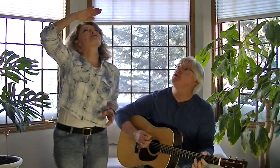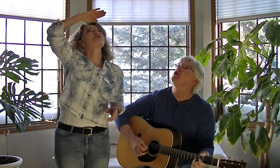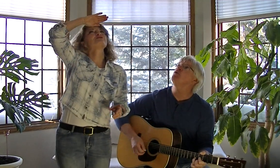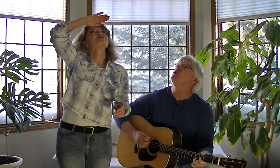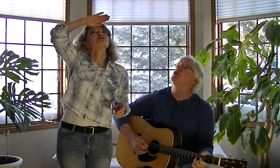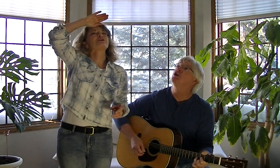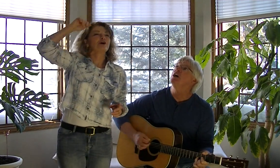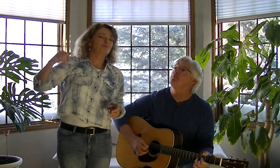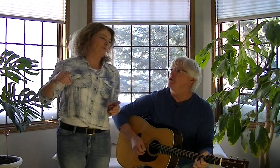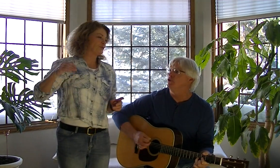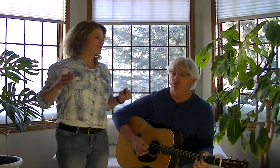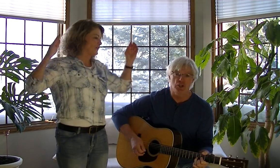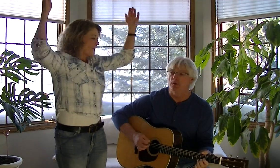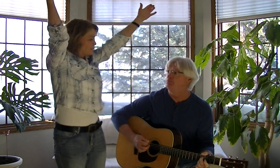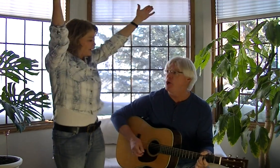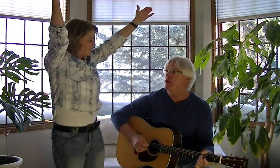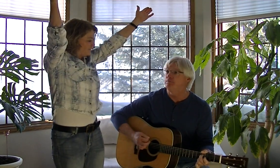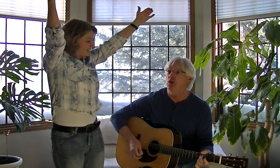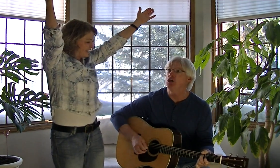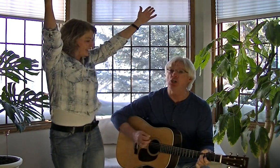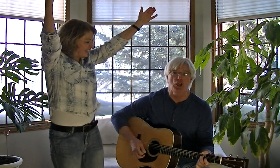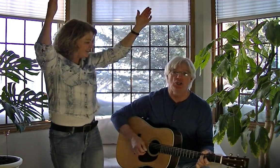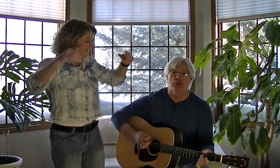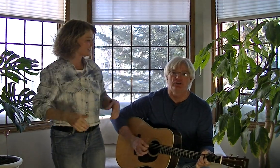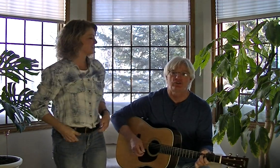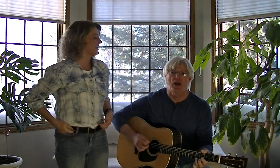you look up, you see a big bee in the sky.